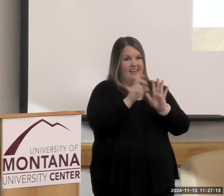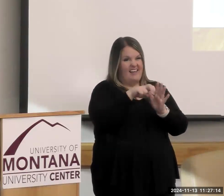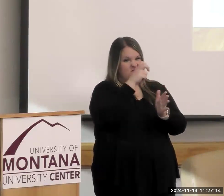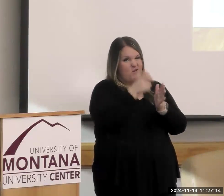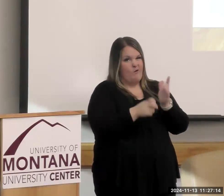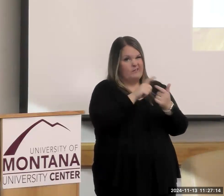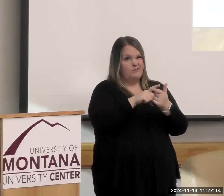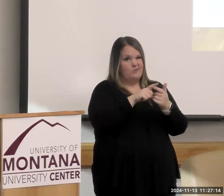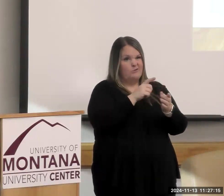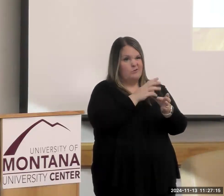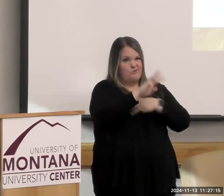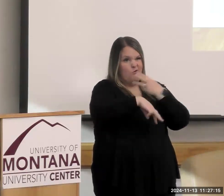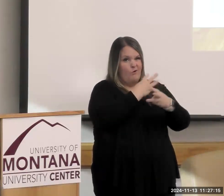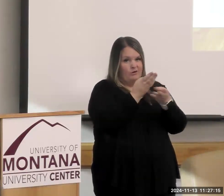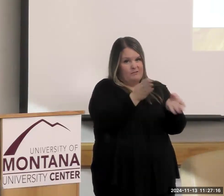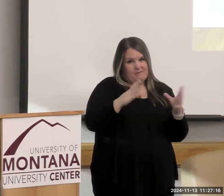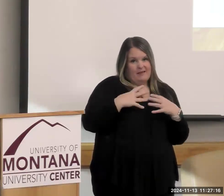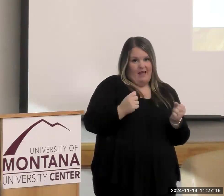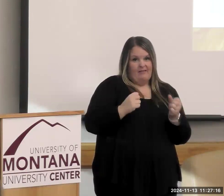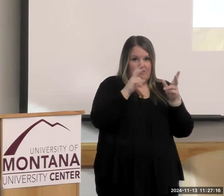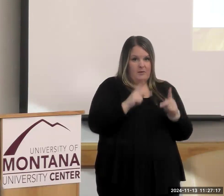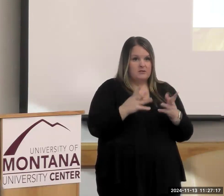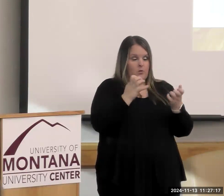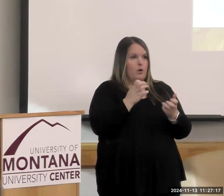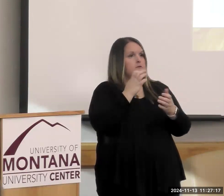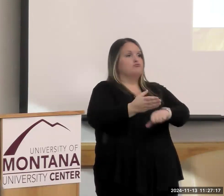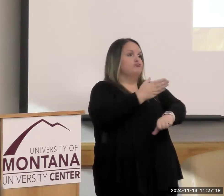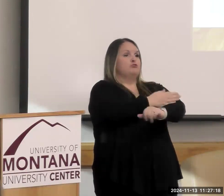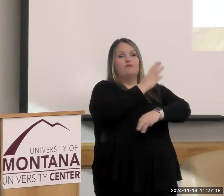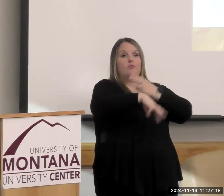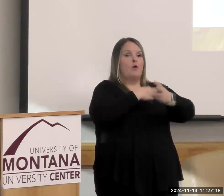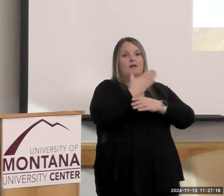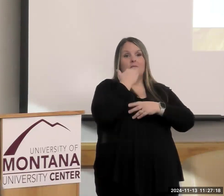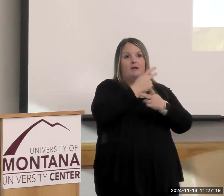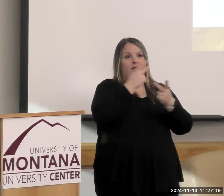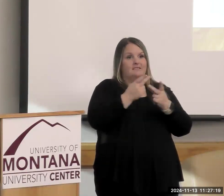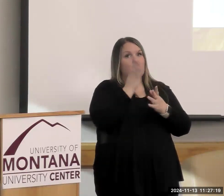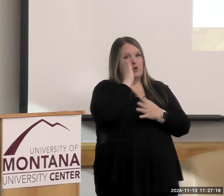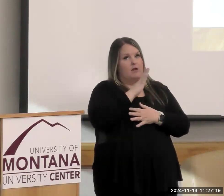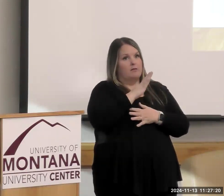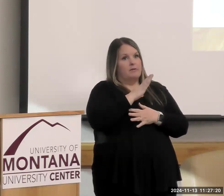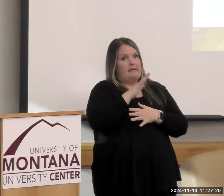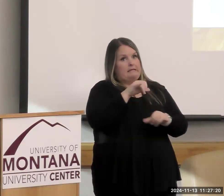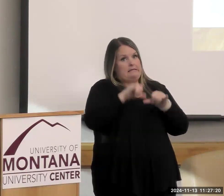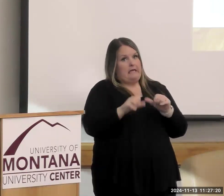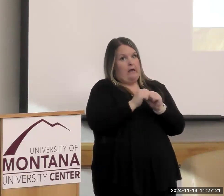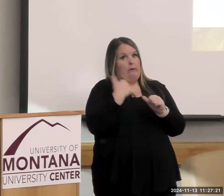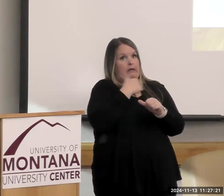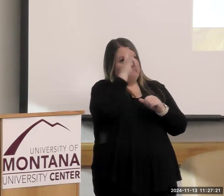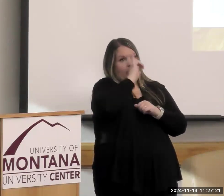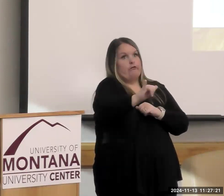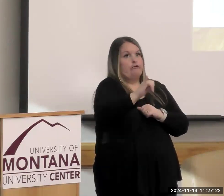health, and if you are that kind of a person who wants to make the world a better place, you're going to be trapped. So you better learn to enjoy it and